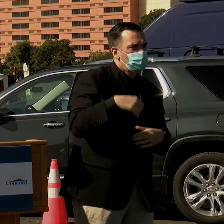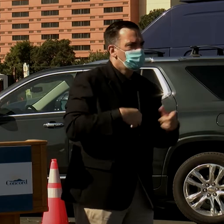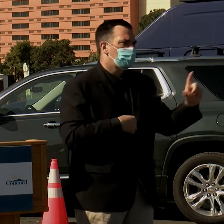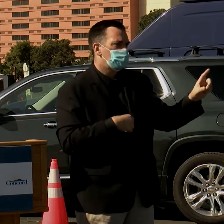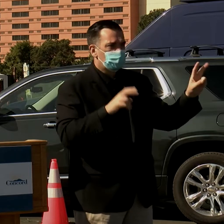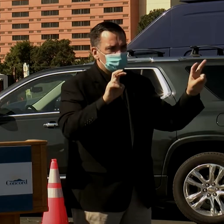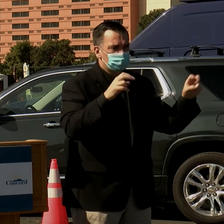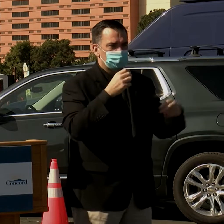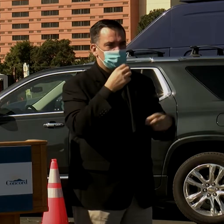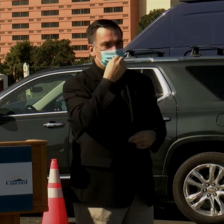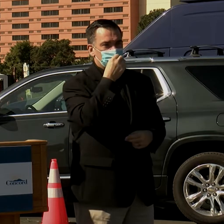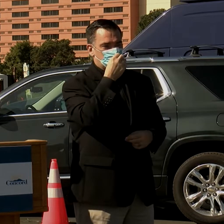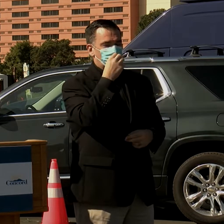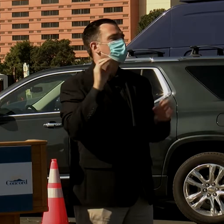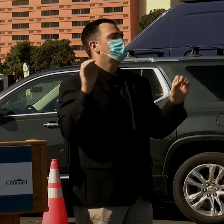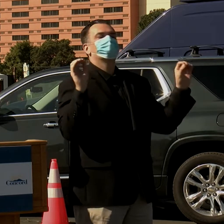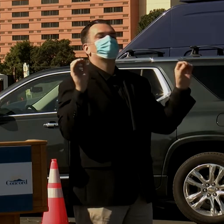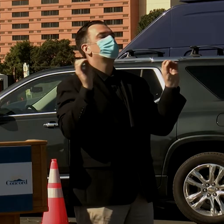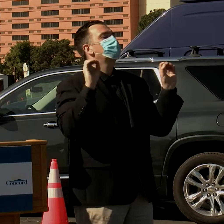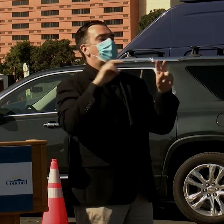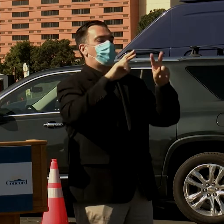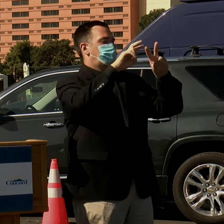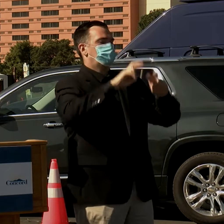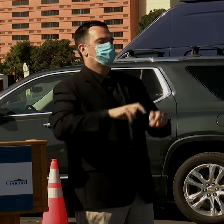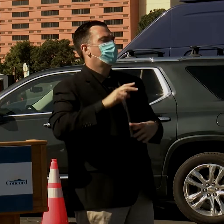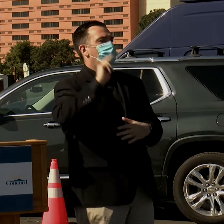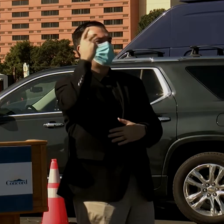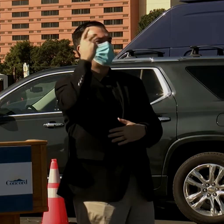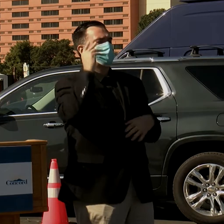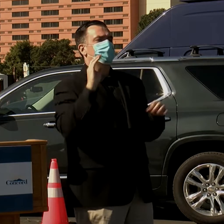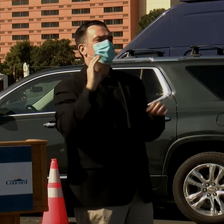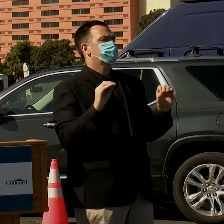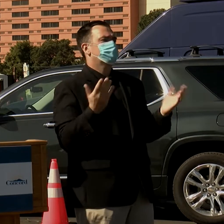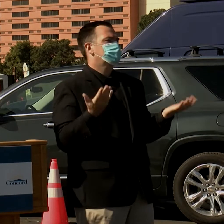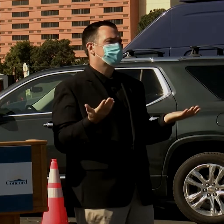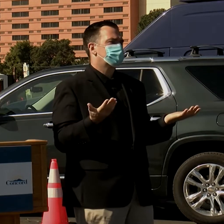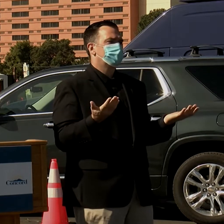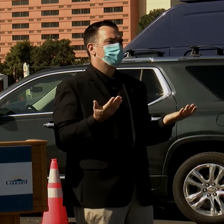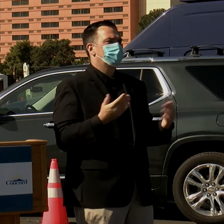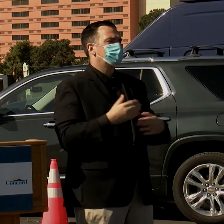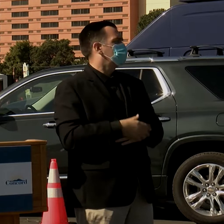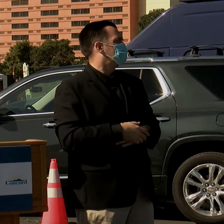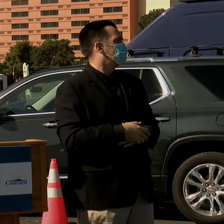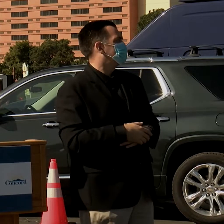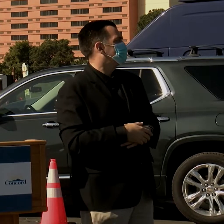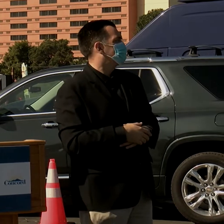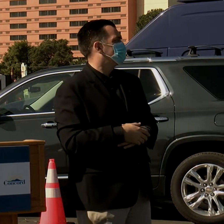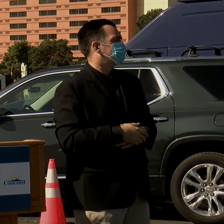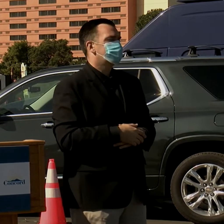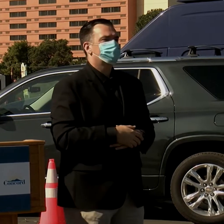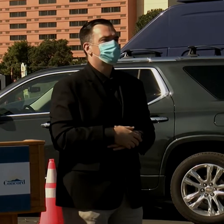We have not done an analysis of vaccination rates versus voting patterns.